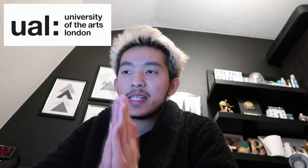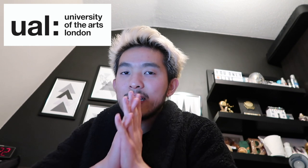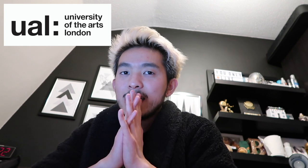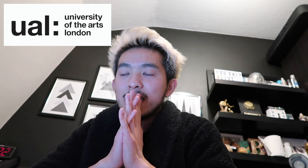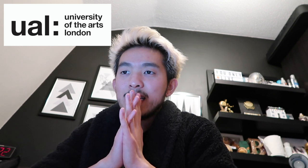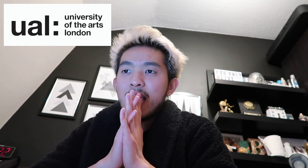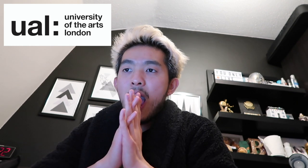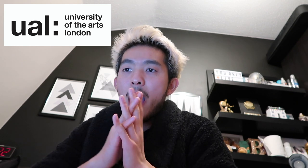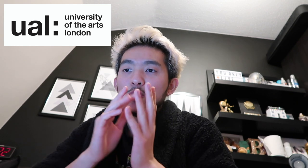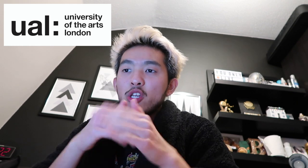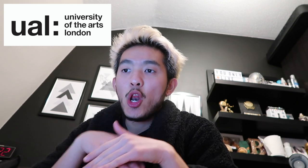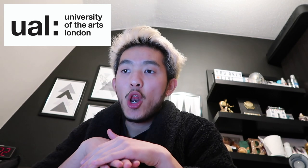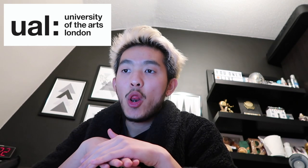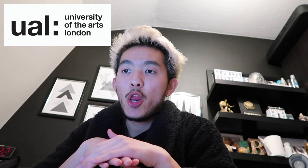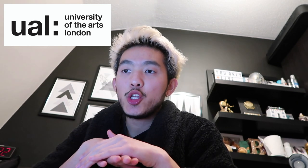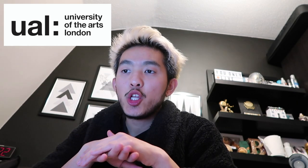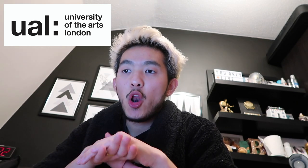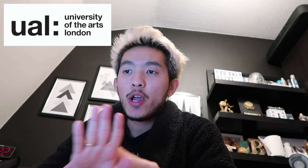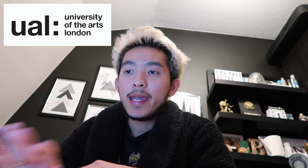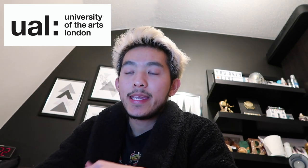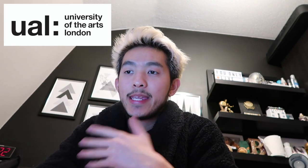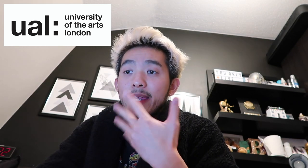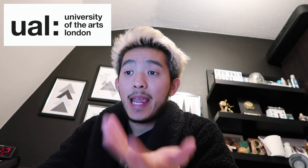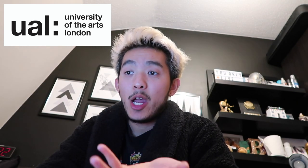So, I'm still lucky now.